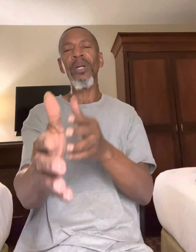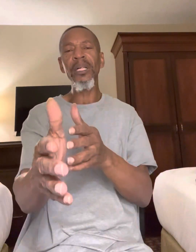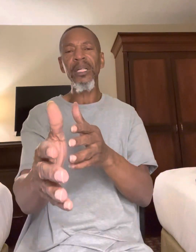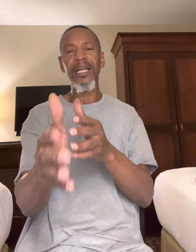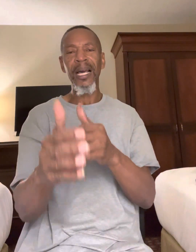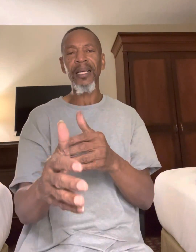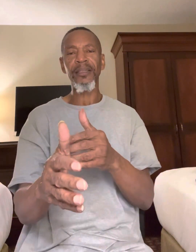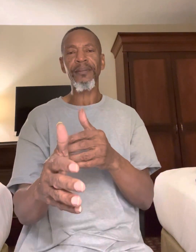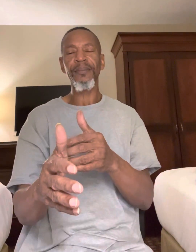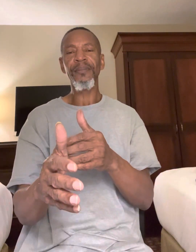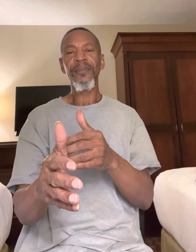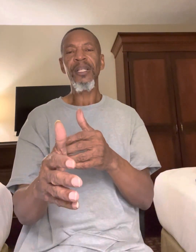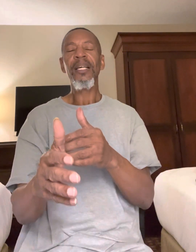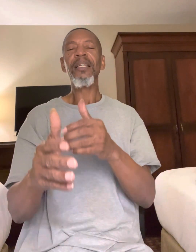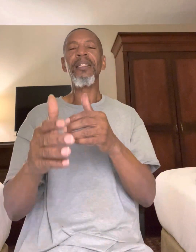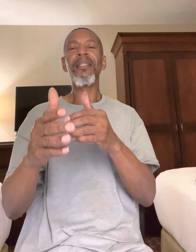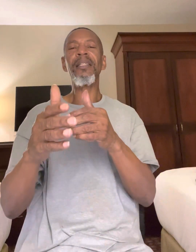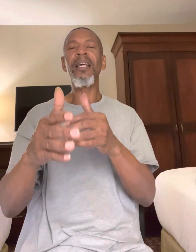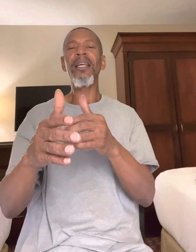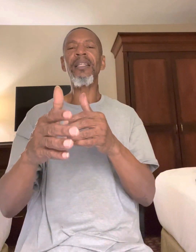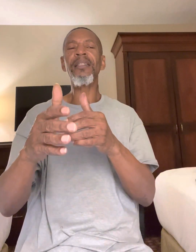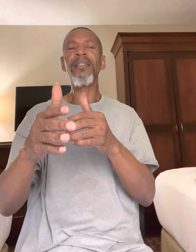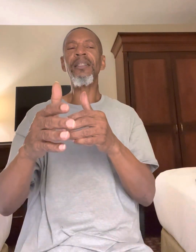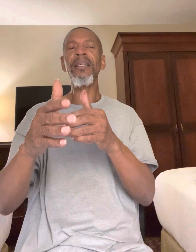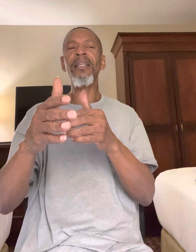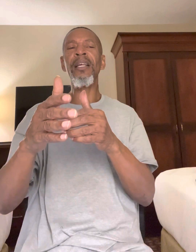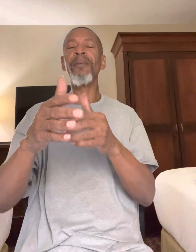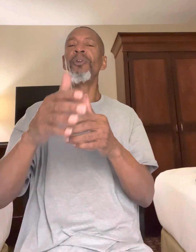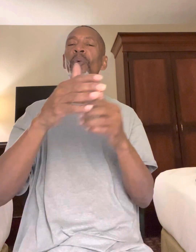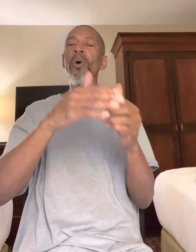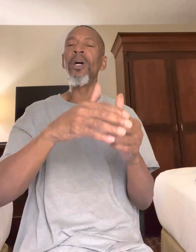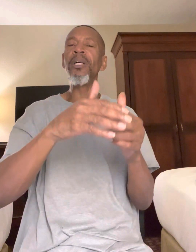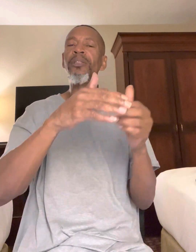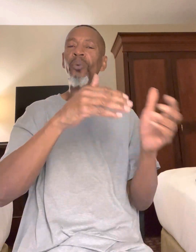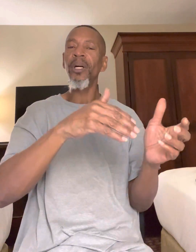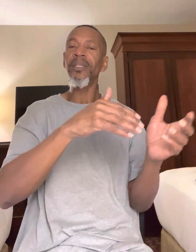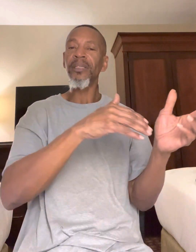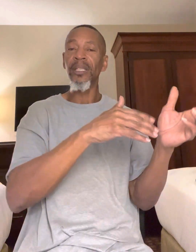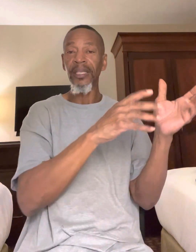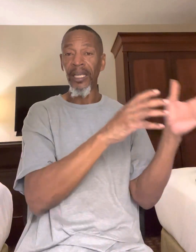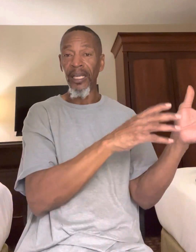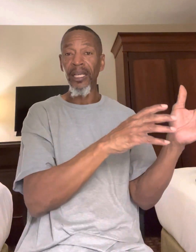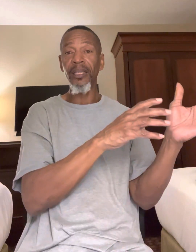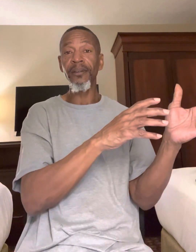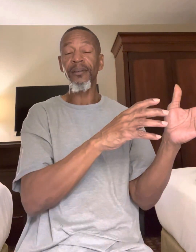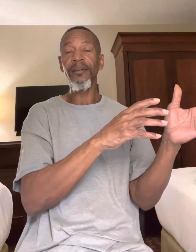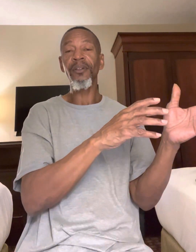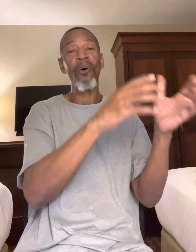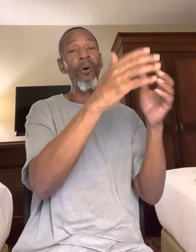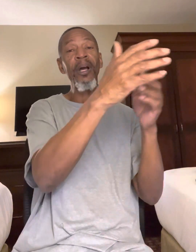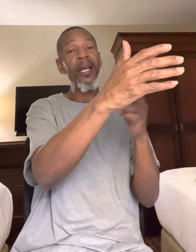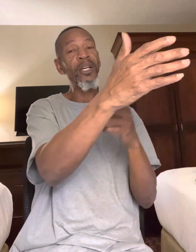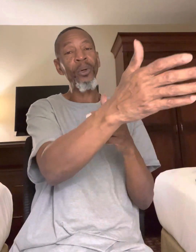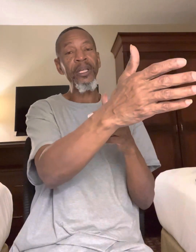bloodline, then if you was once a king or a queen,